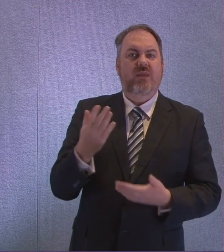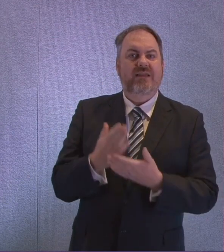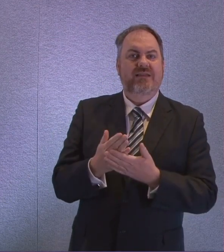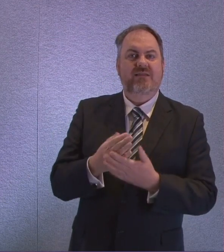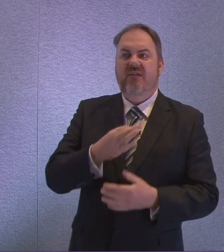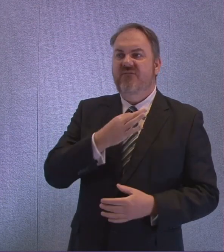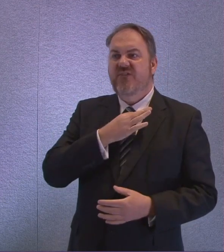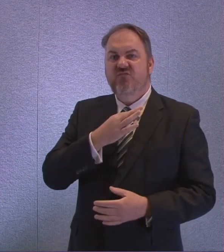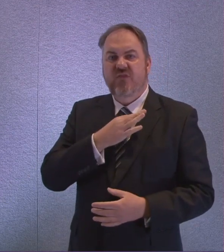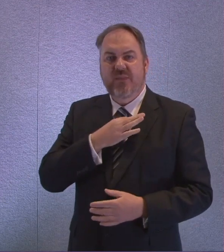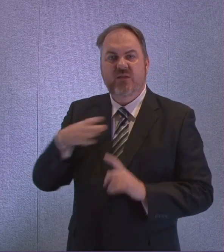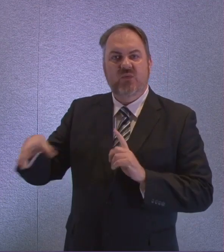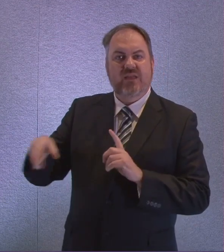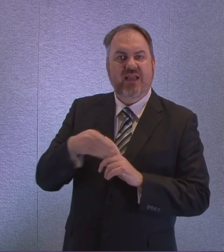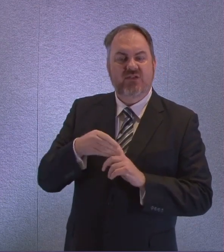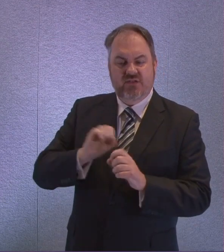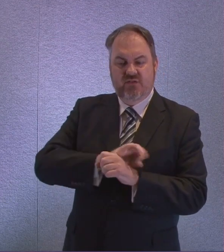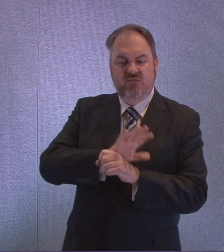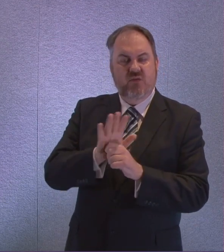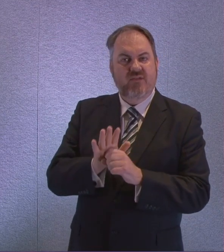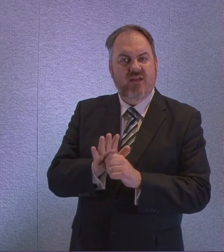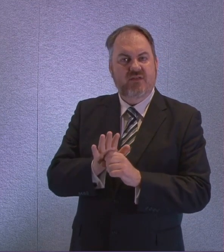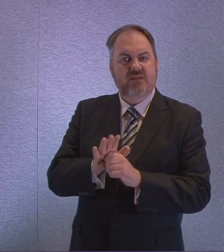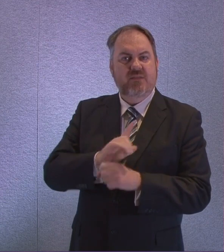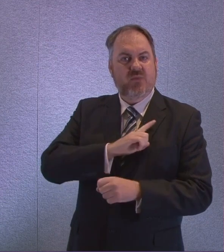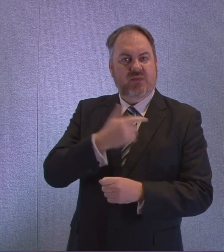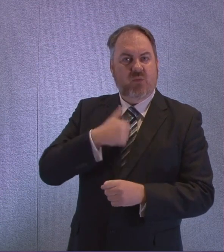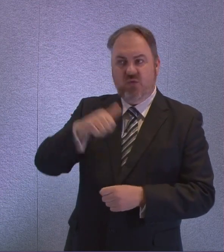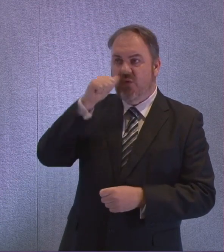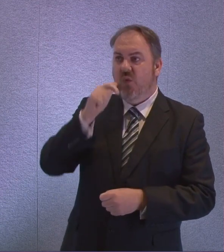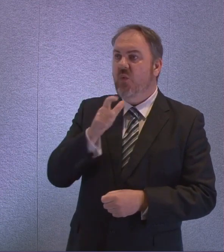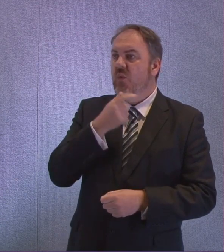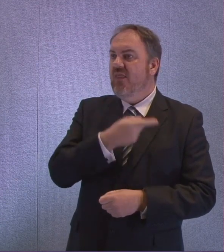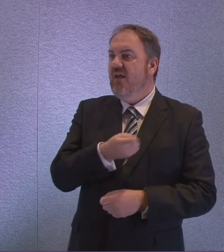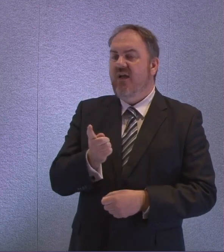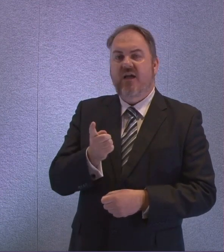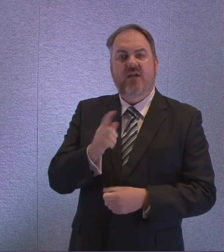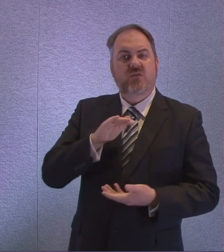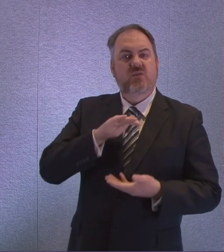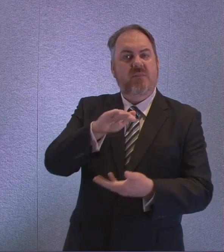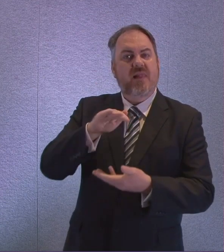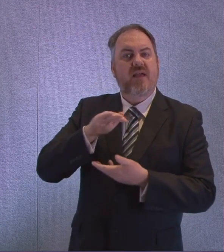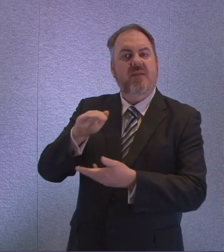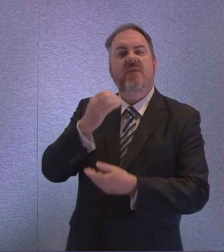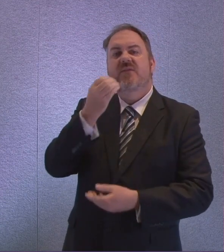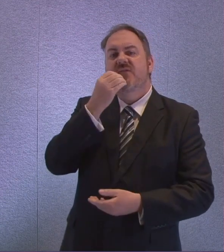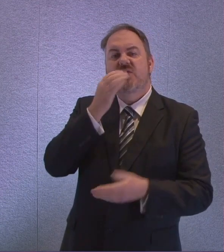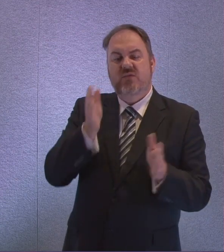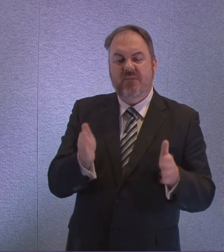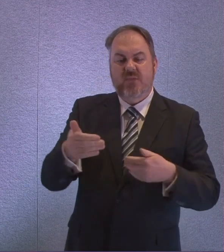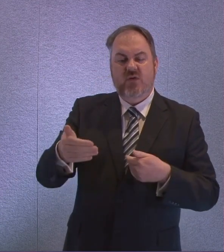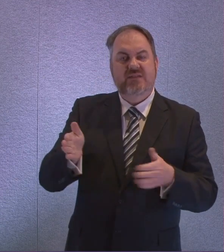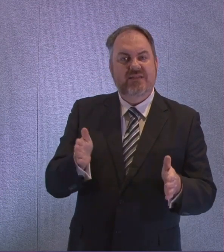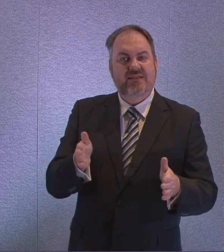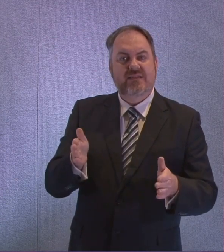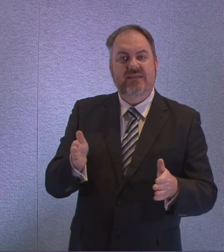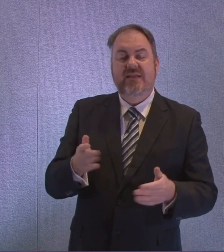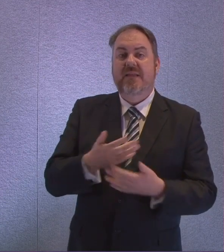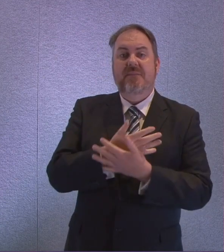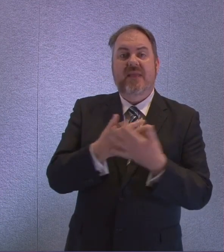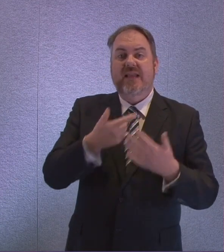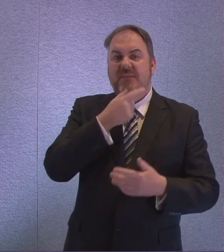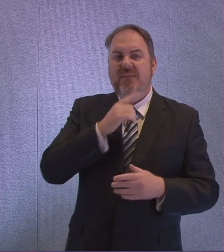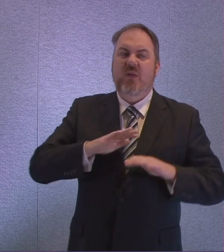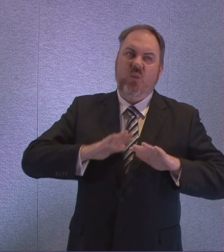Now, I accept that online delivery is not the only way to help vulnerable people. There are many who can't, though, get a spot for several weeks ahead where online